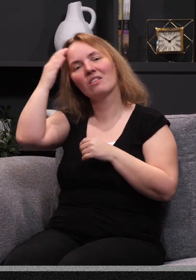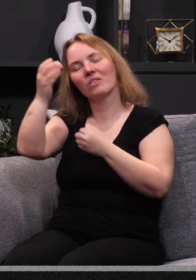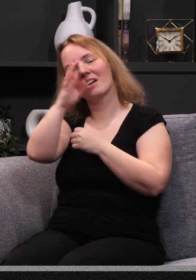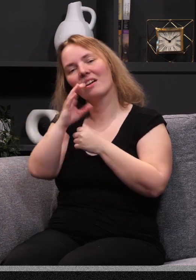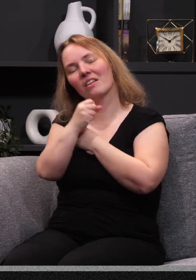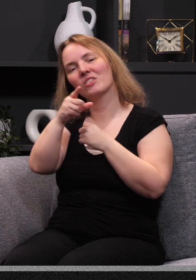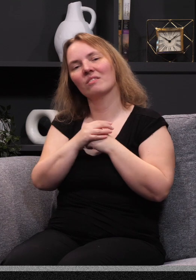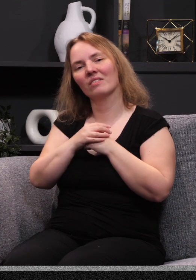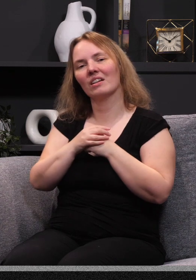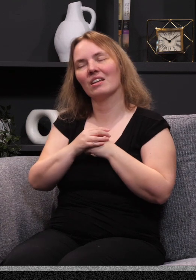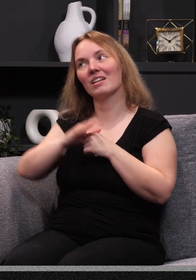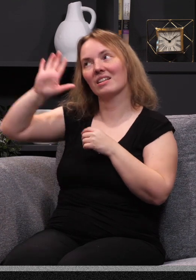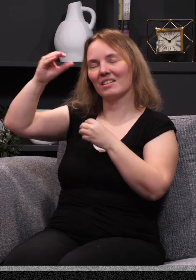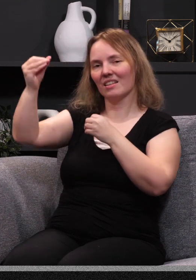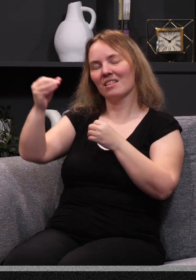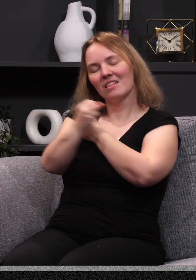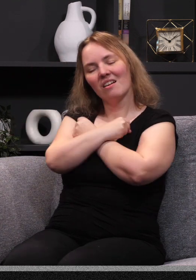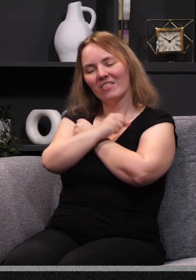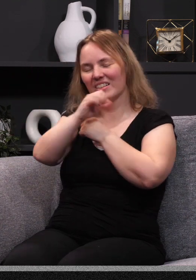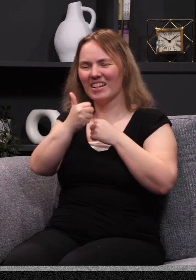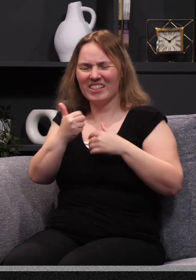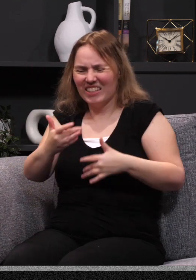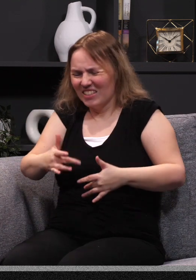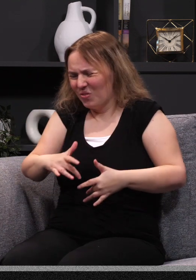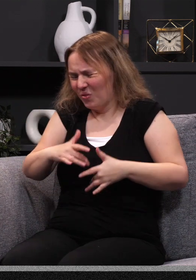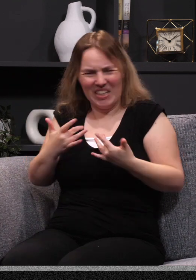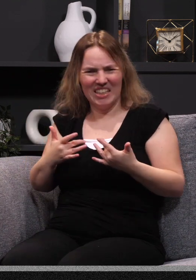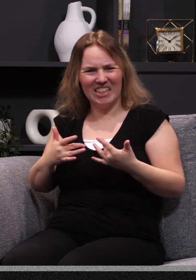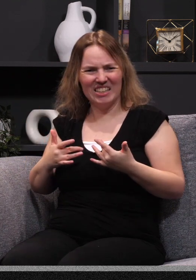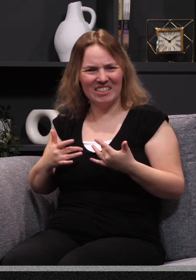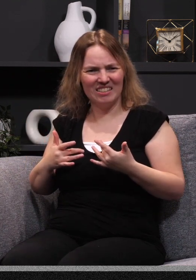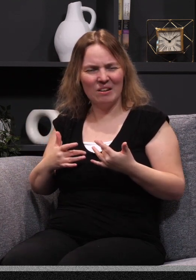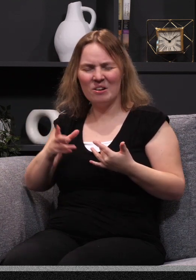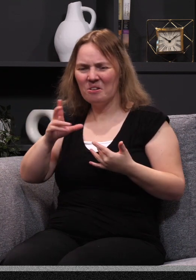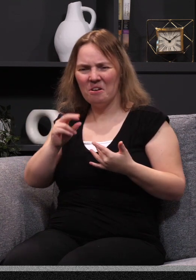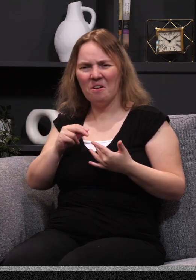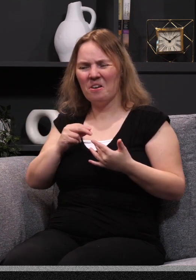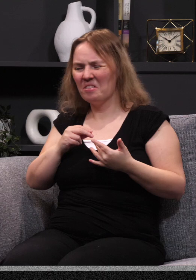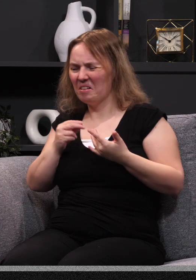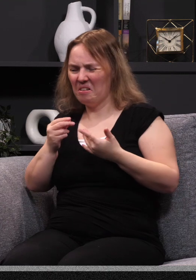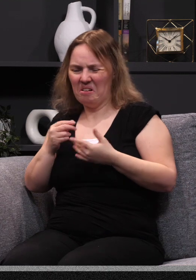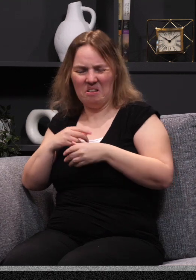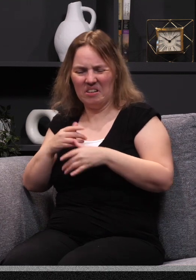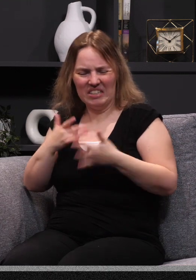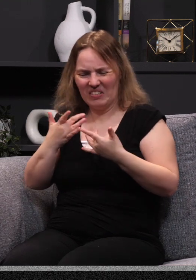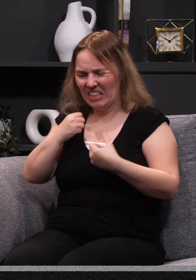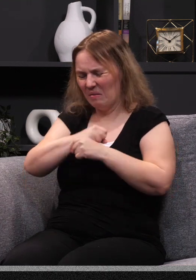have to know that God loves you. And that his love is not just some syrupy, wishy-washy feeling that kind of makes bad things